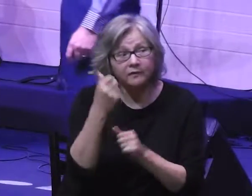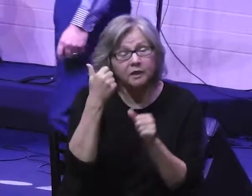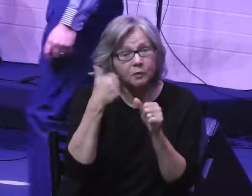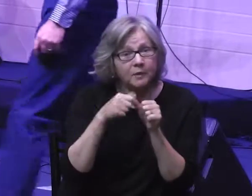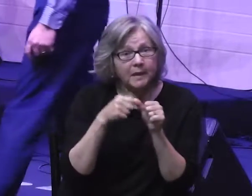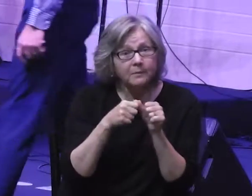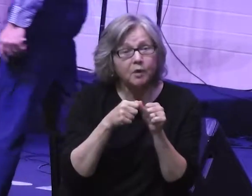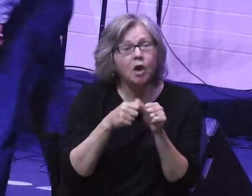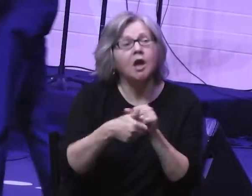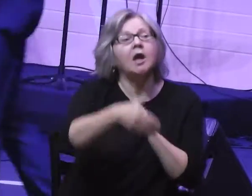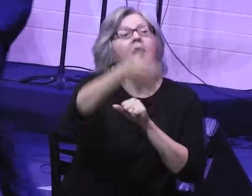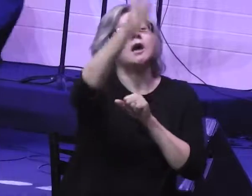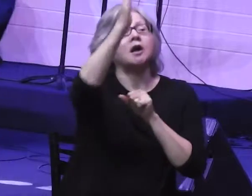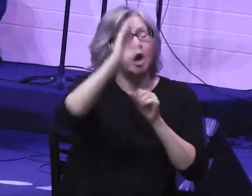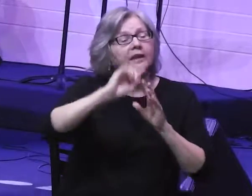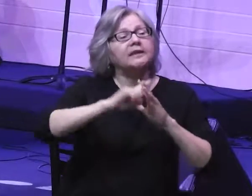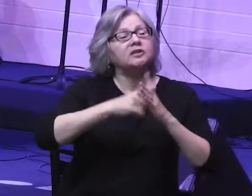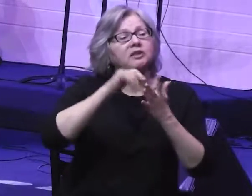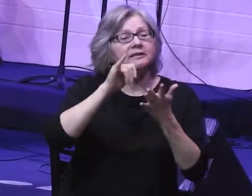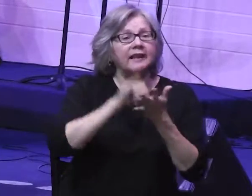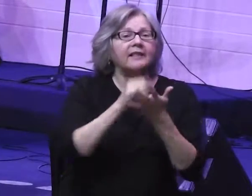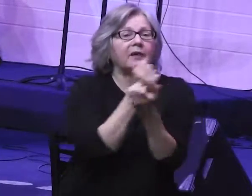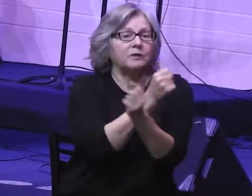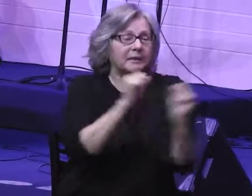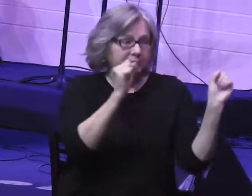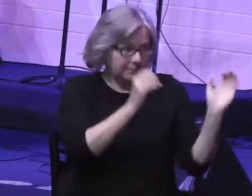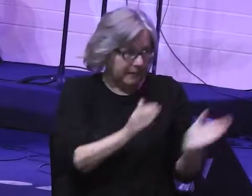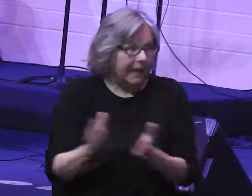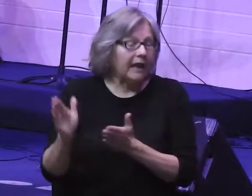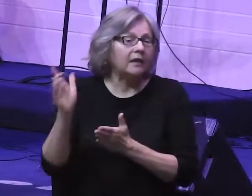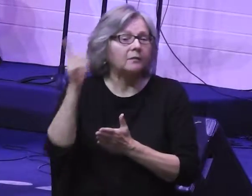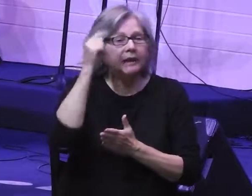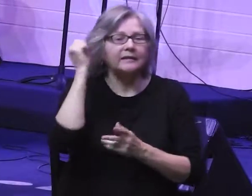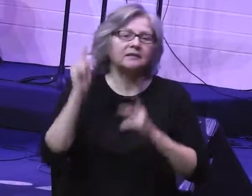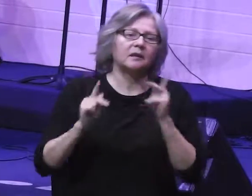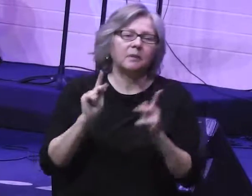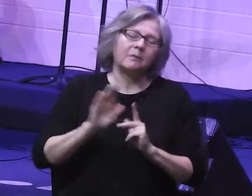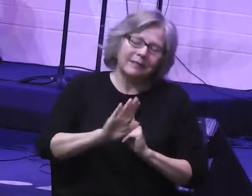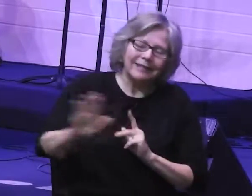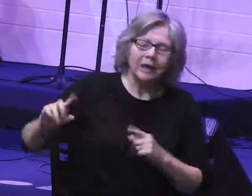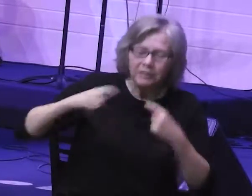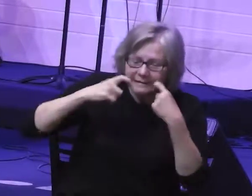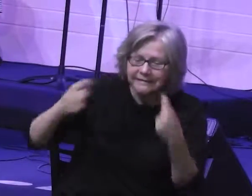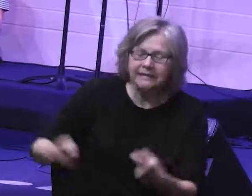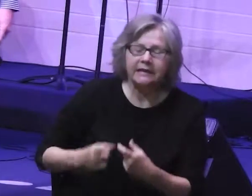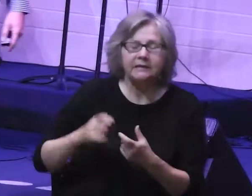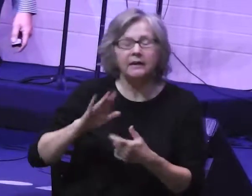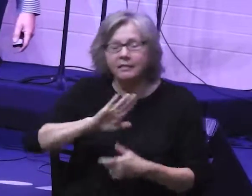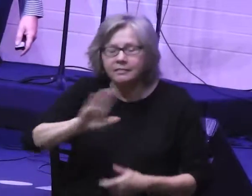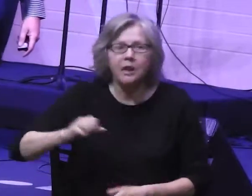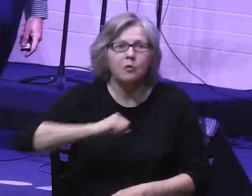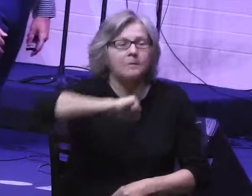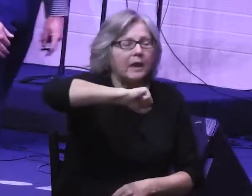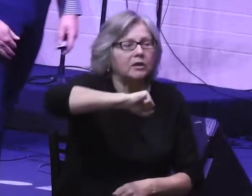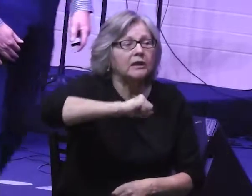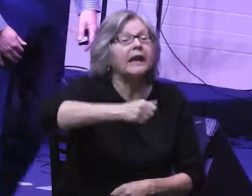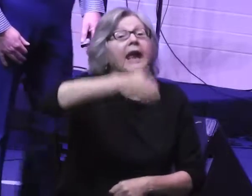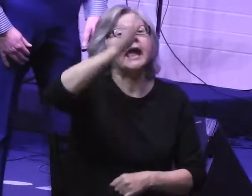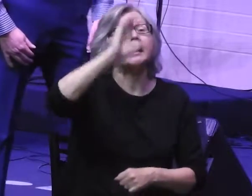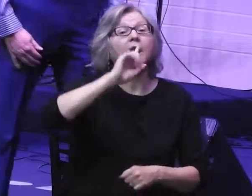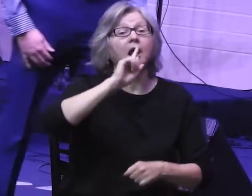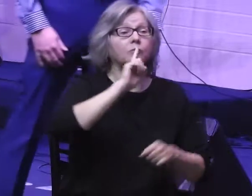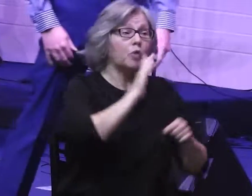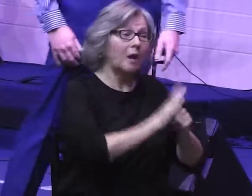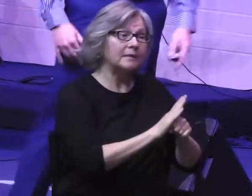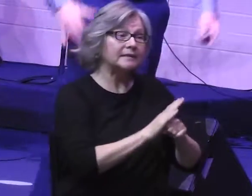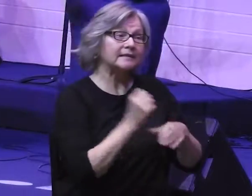that God initiates His redemptive plan because of humanity's sin, because of the rebellion, and He makes a